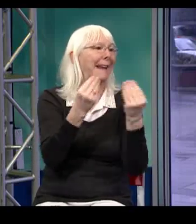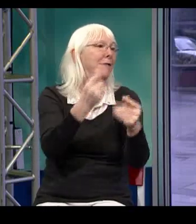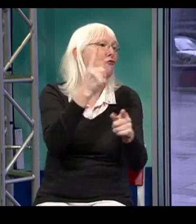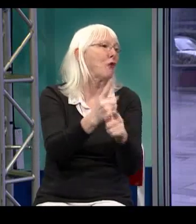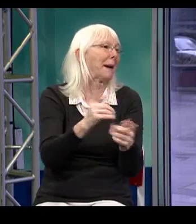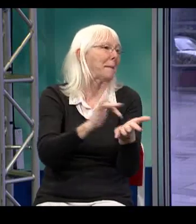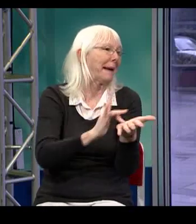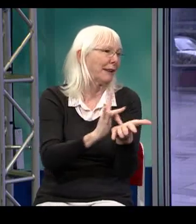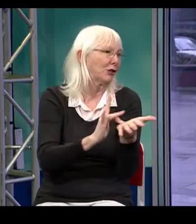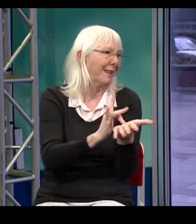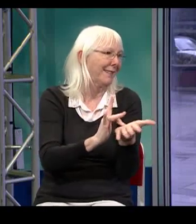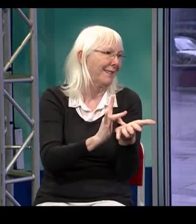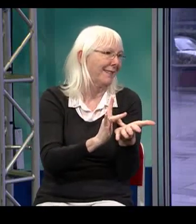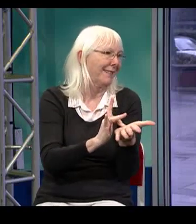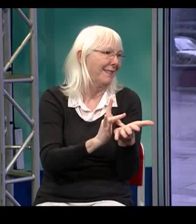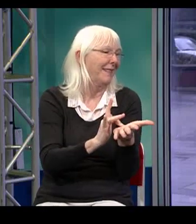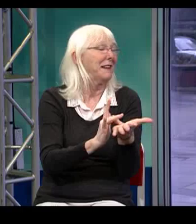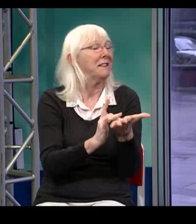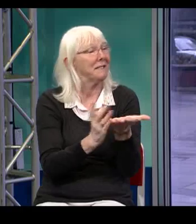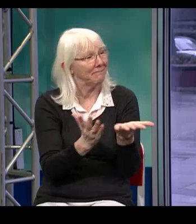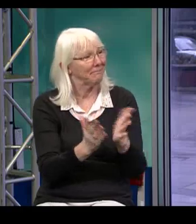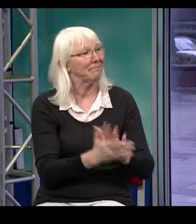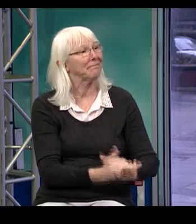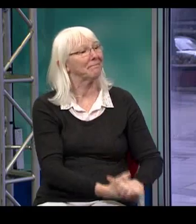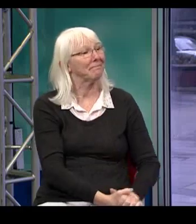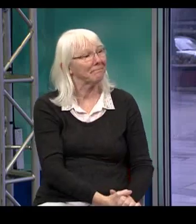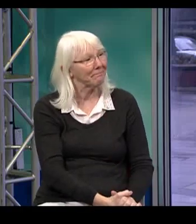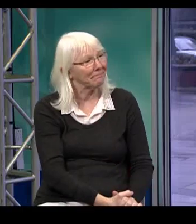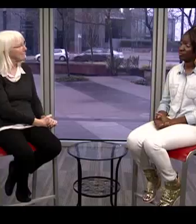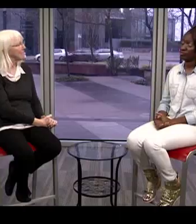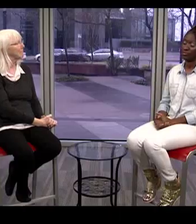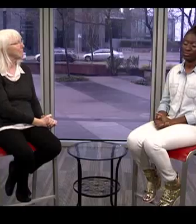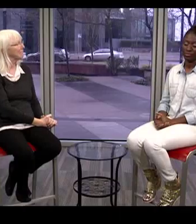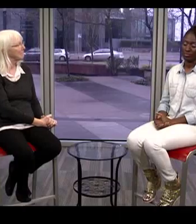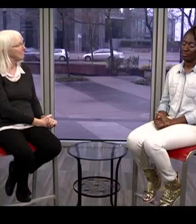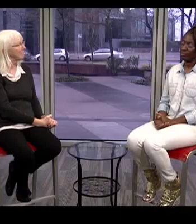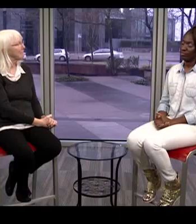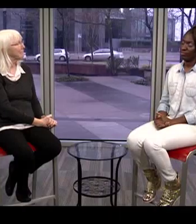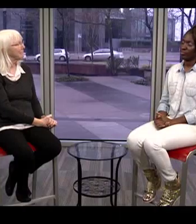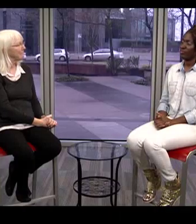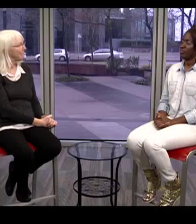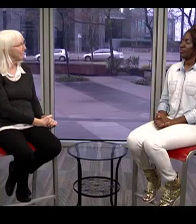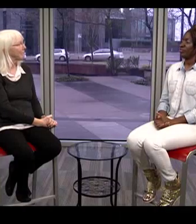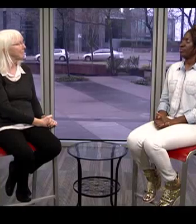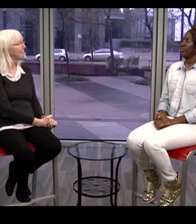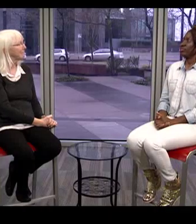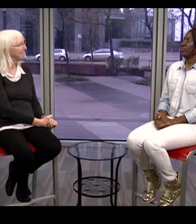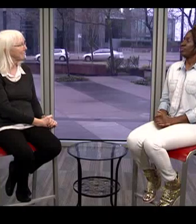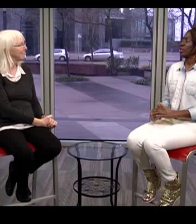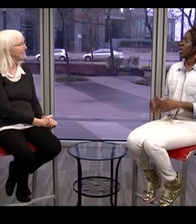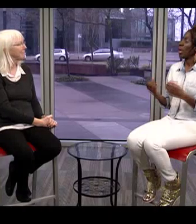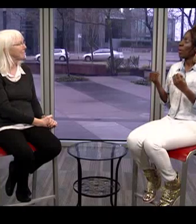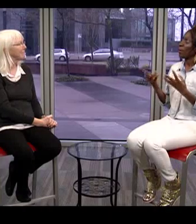so clear and be able to provide information about medicine and everything in a very concise way.